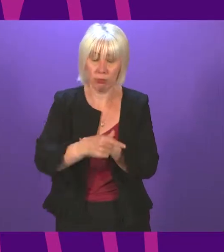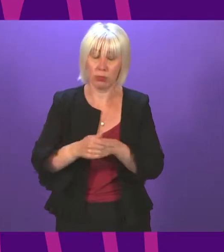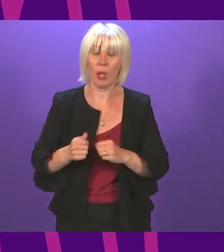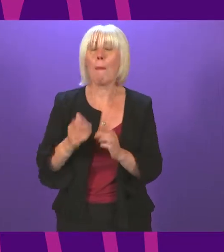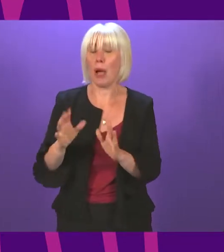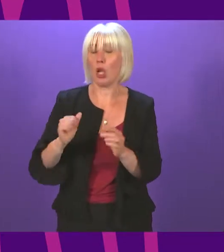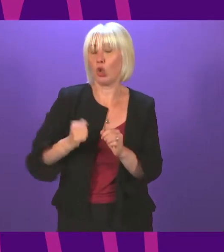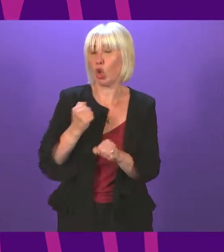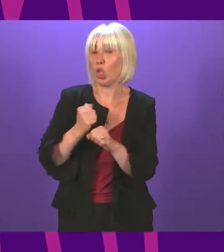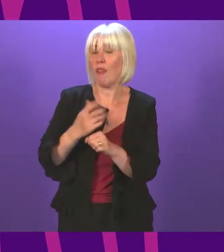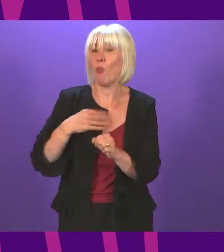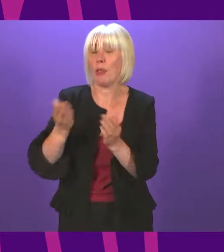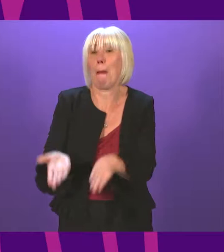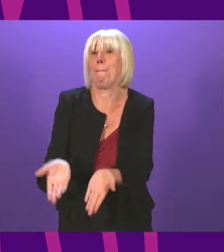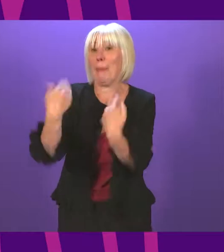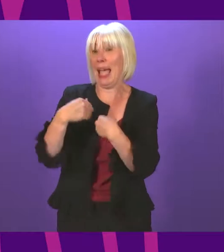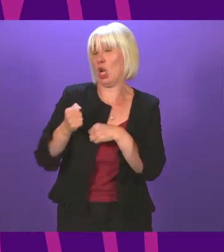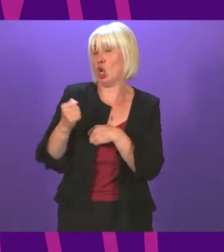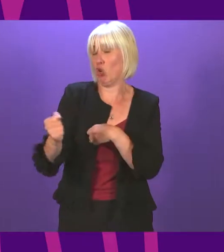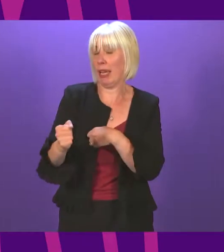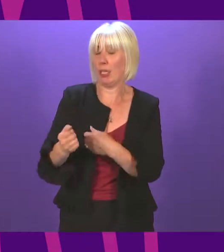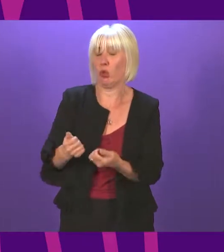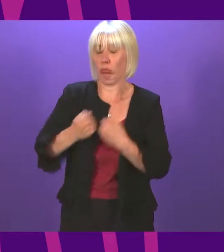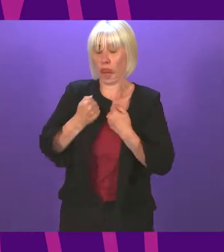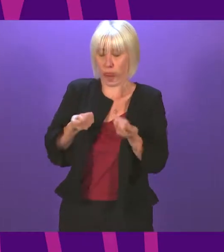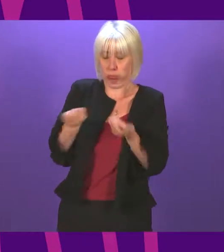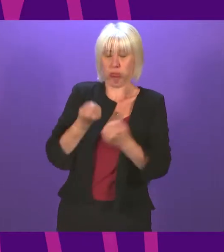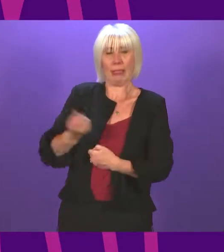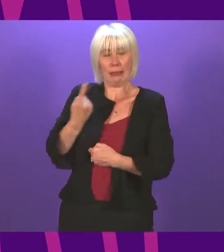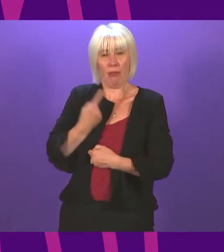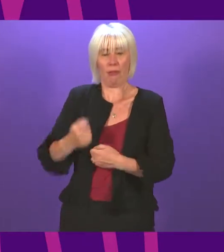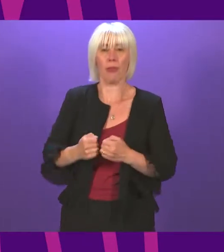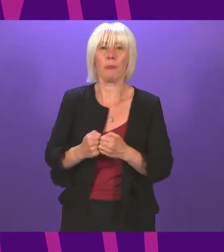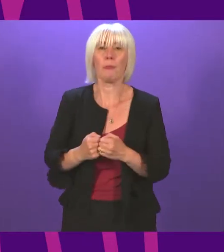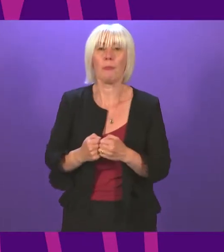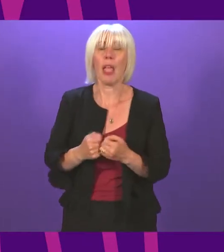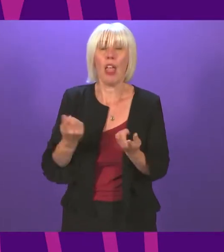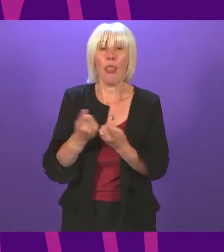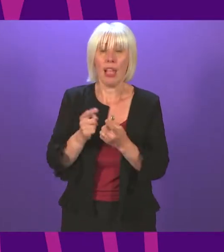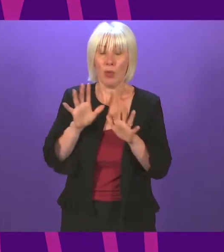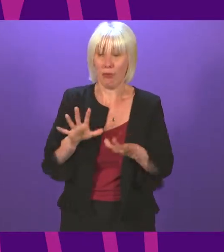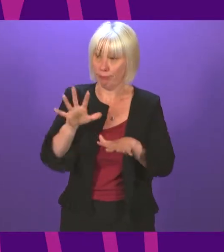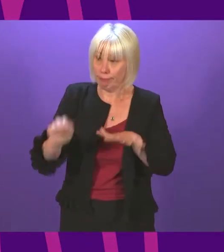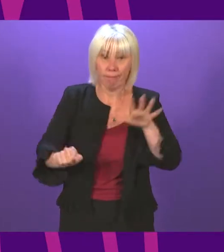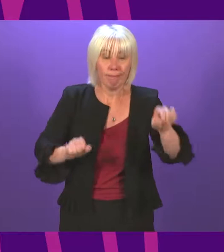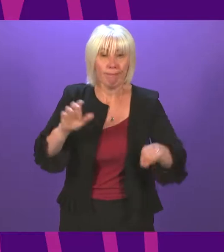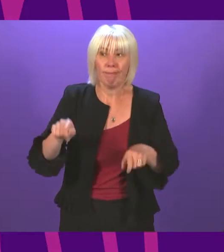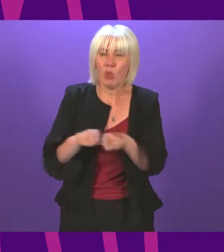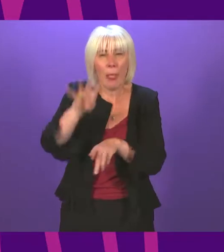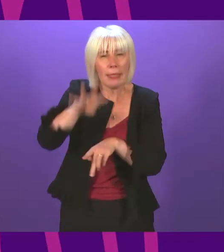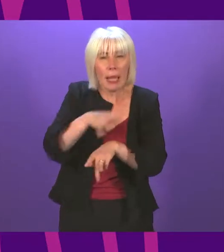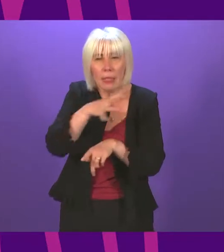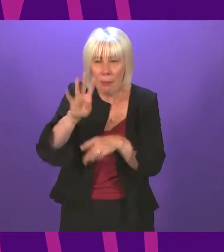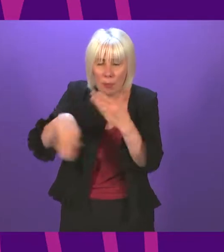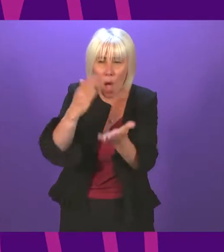Discussion of what a people's railway will look like when the franchise is taken over by the state need to start now, including how we achieve timetables